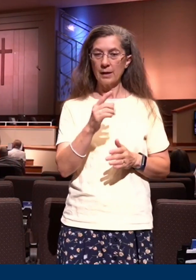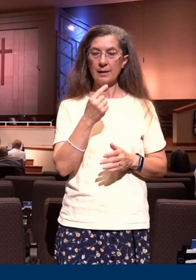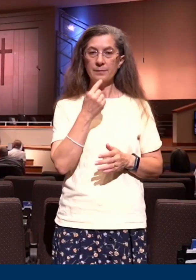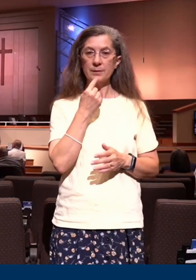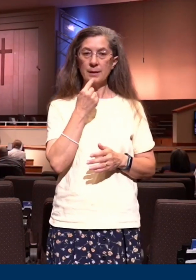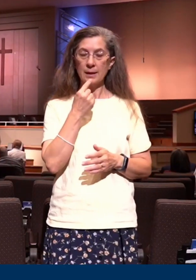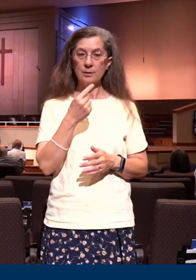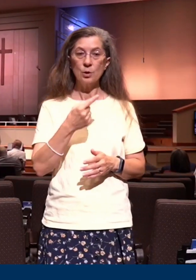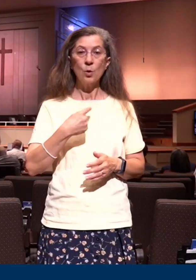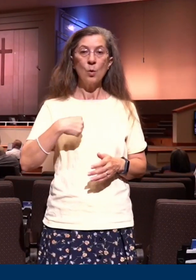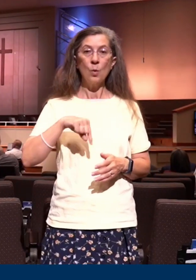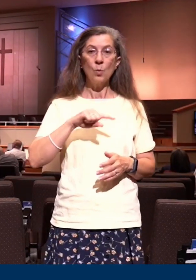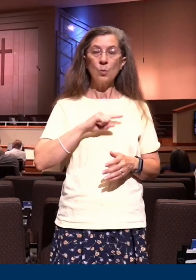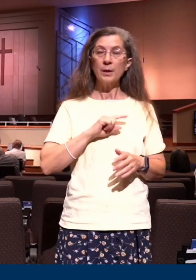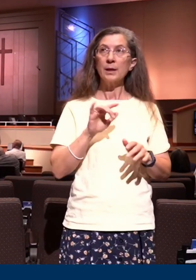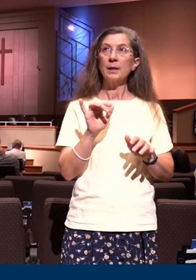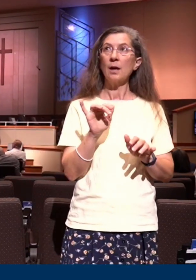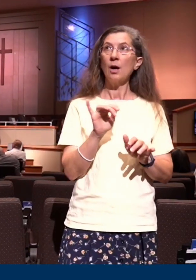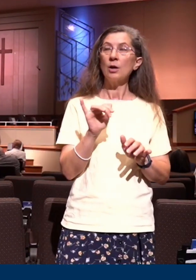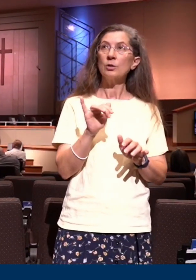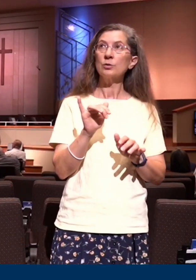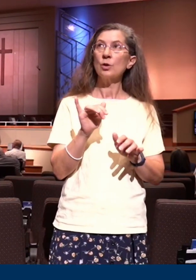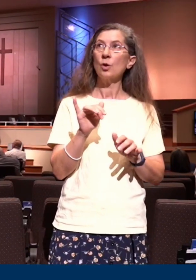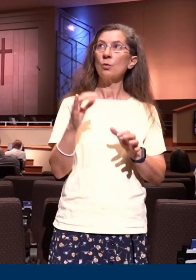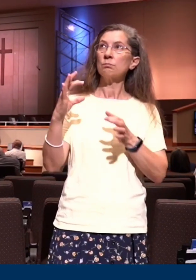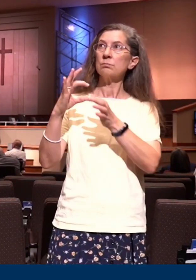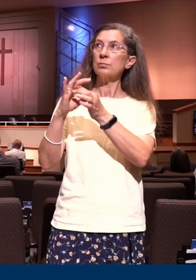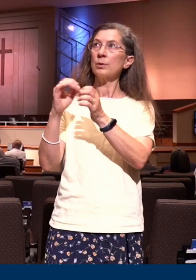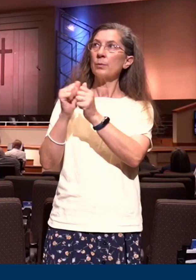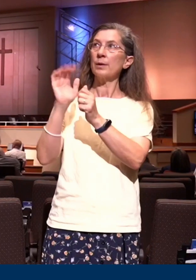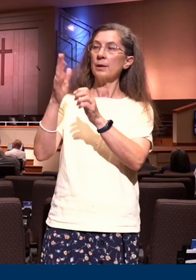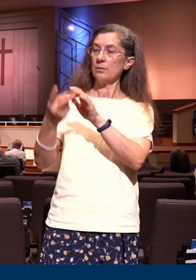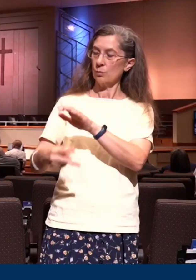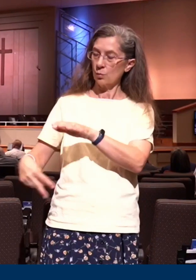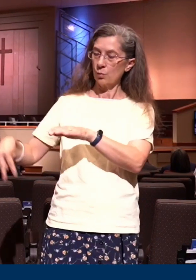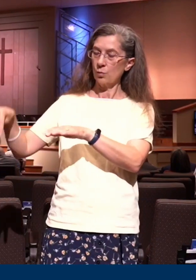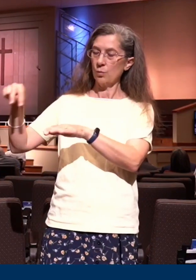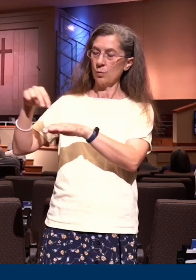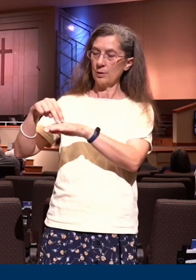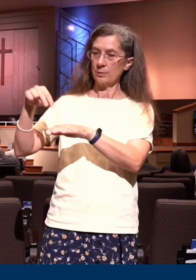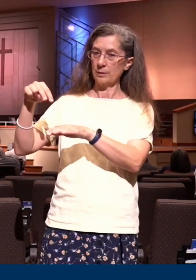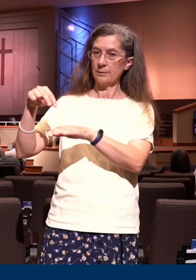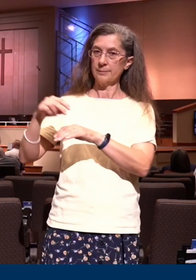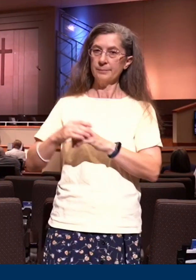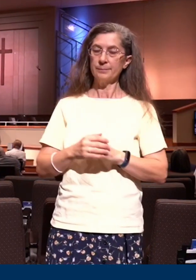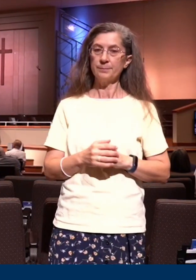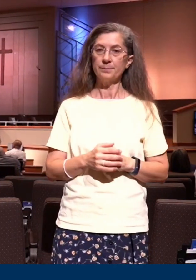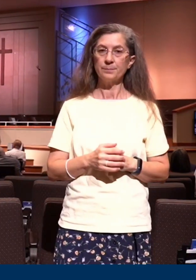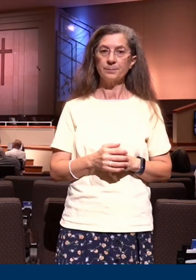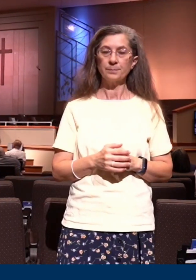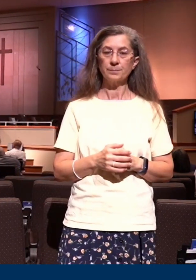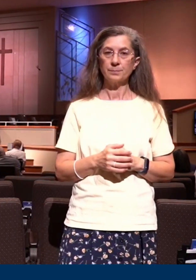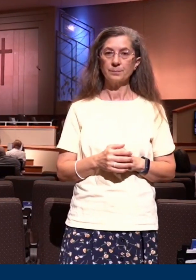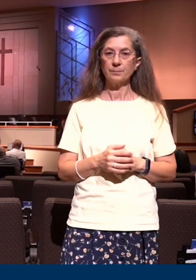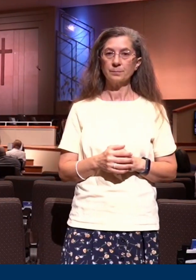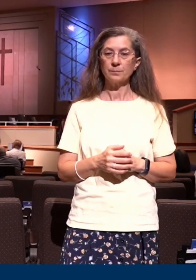also be in the likeness of his resurrection. Now, this crossover into the life of the resurrection